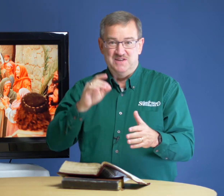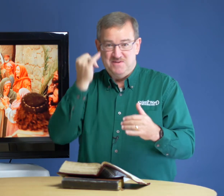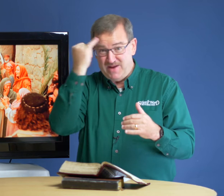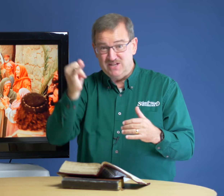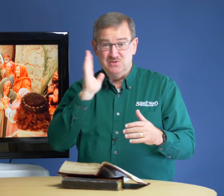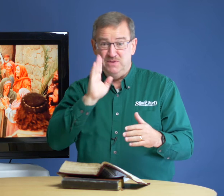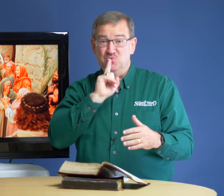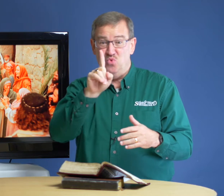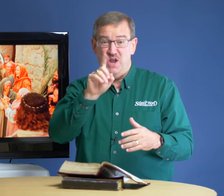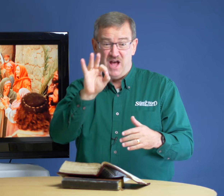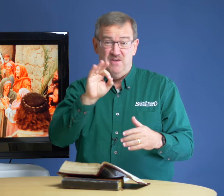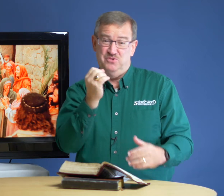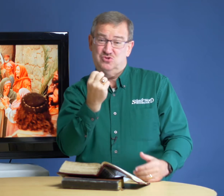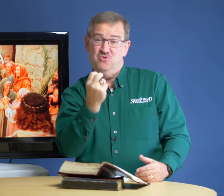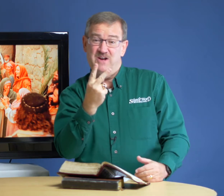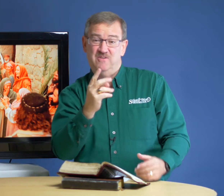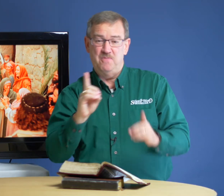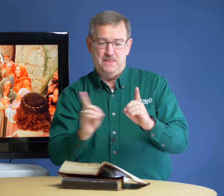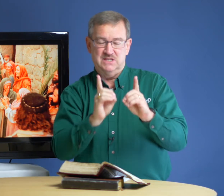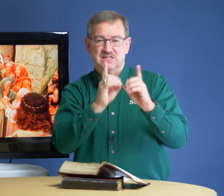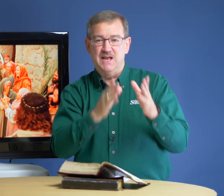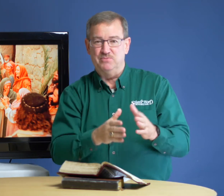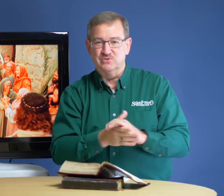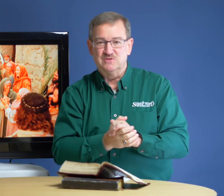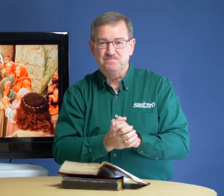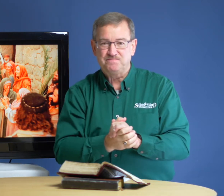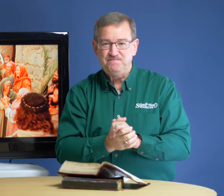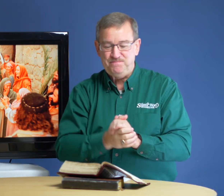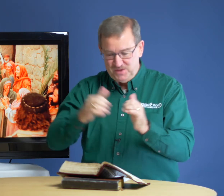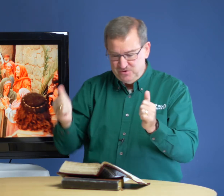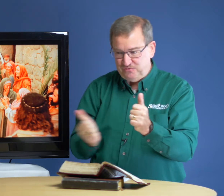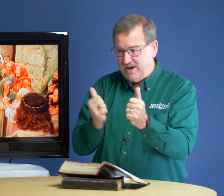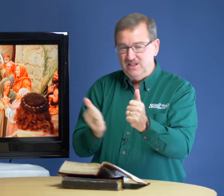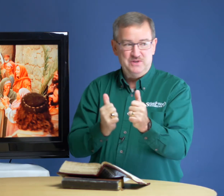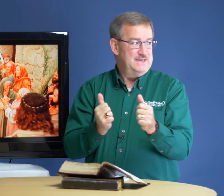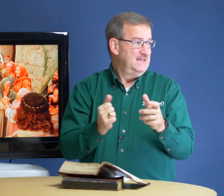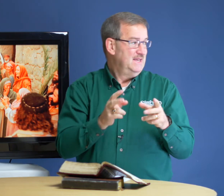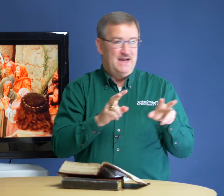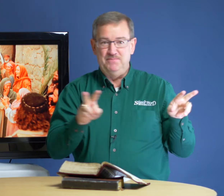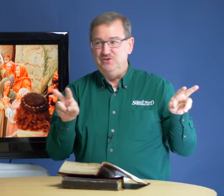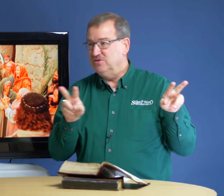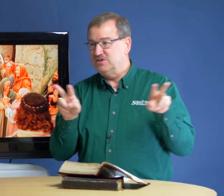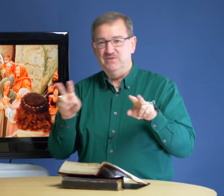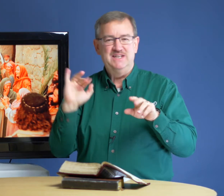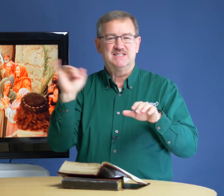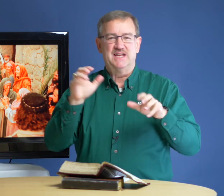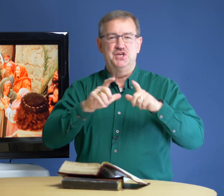Imagine being one of the 12 disciples. You're following him. I mean, you're looking around. It's like a